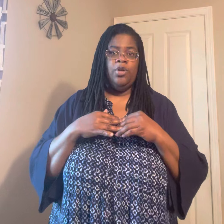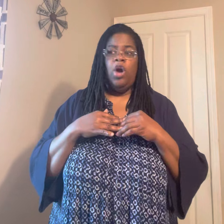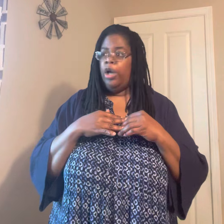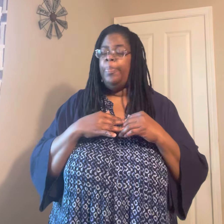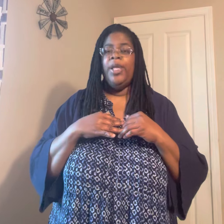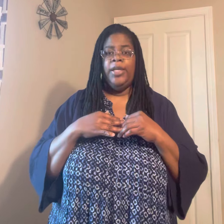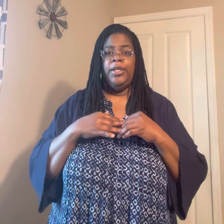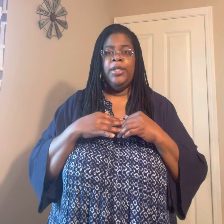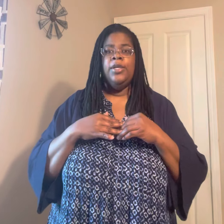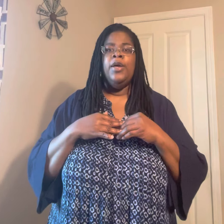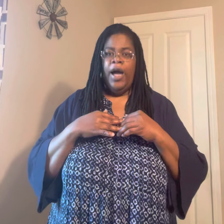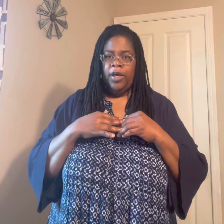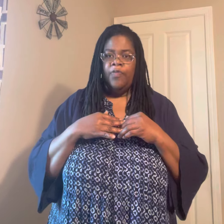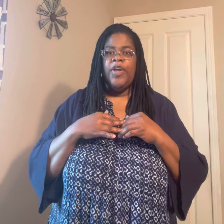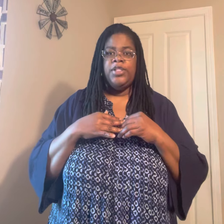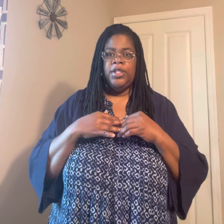or complaining. I confess it.